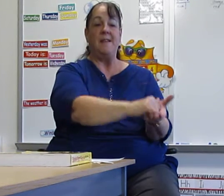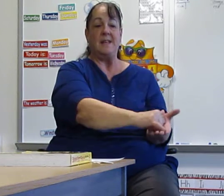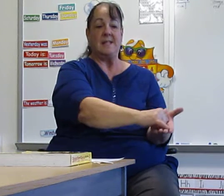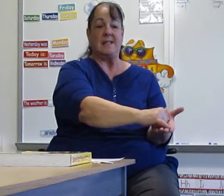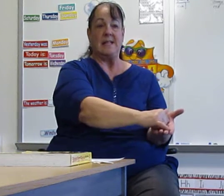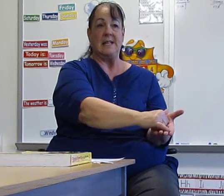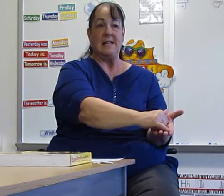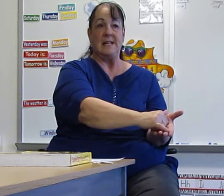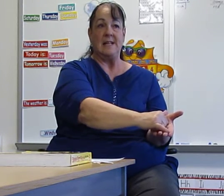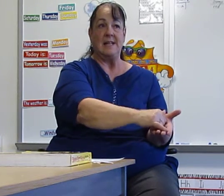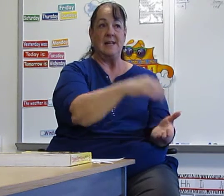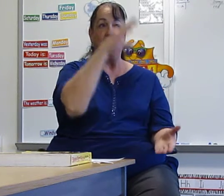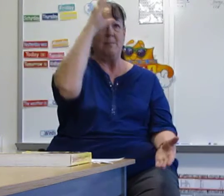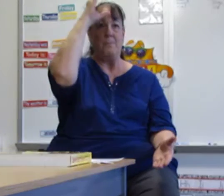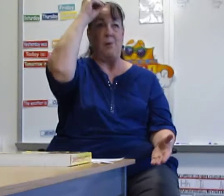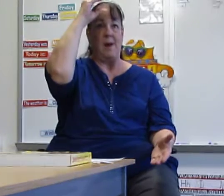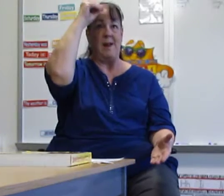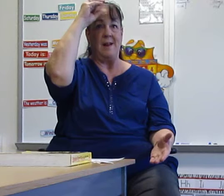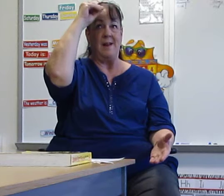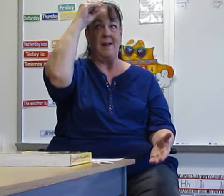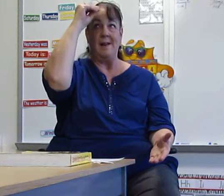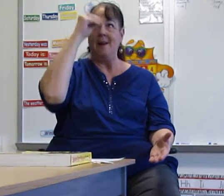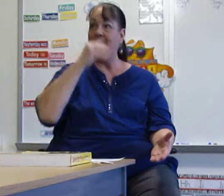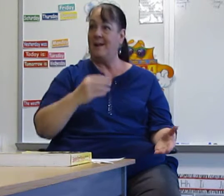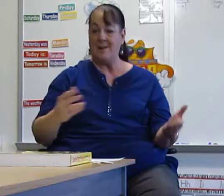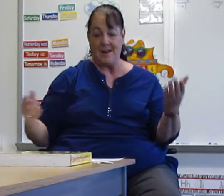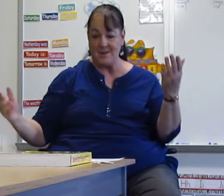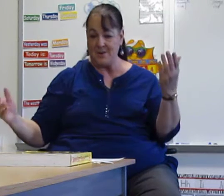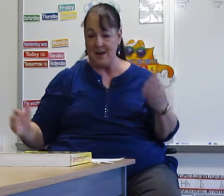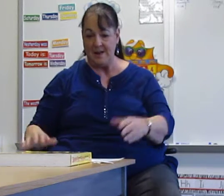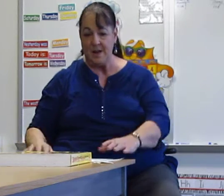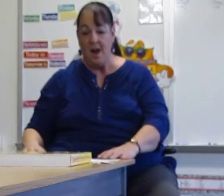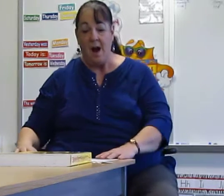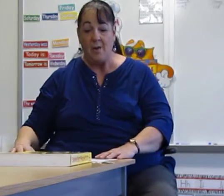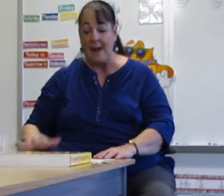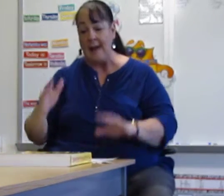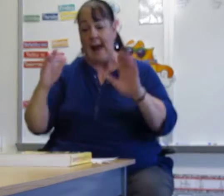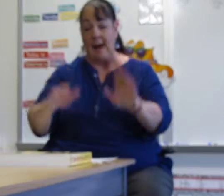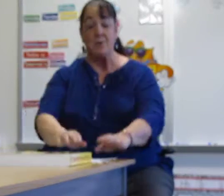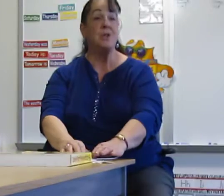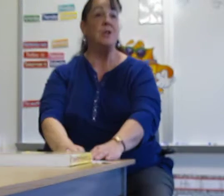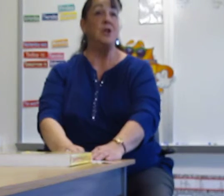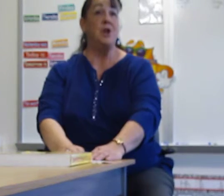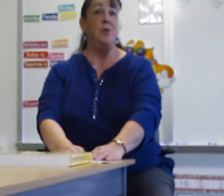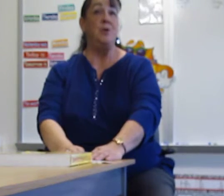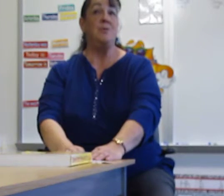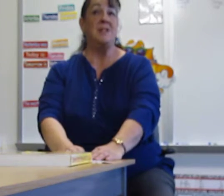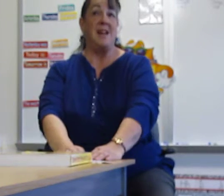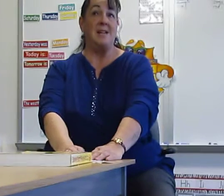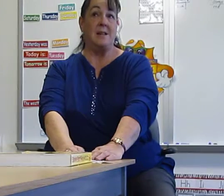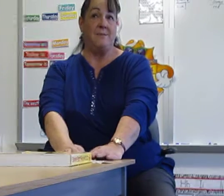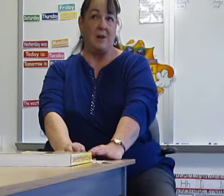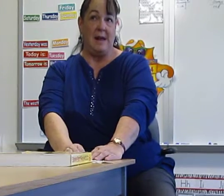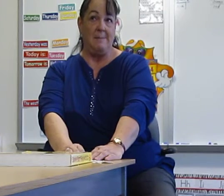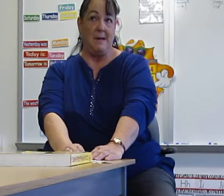this boy. You guys are great. Okay, I'm just going to show you today's vocabulary.